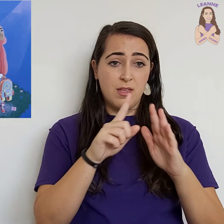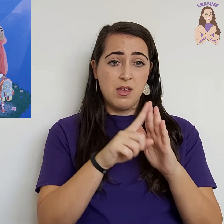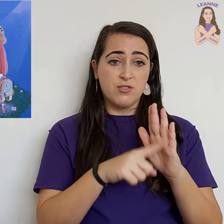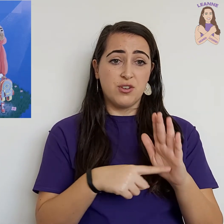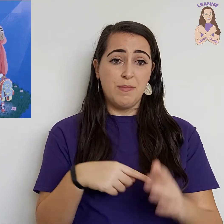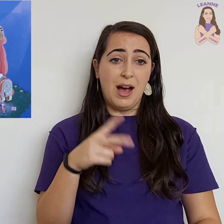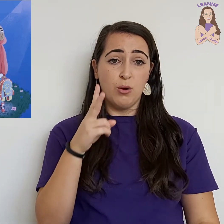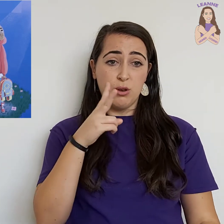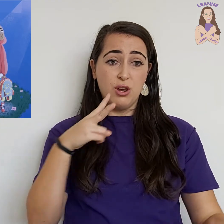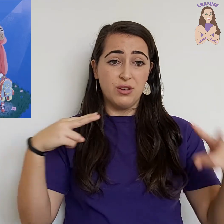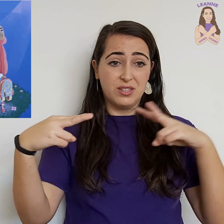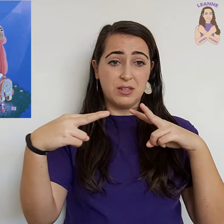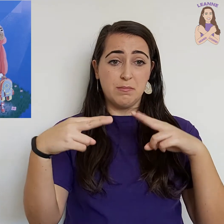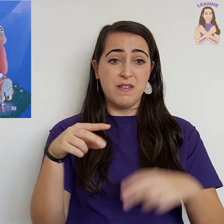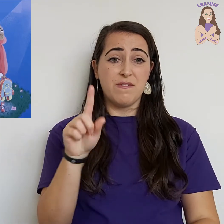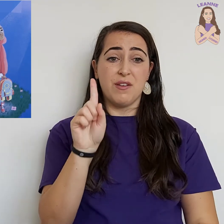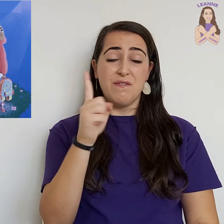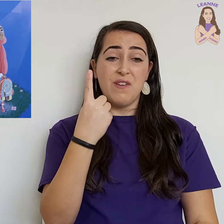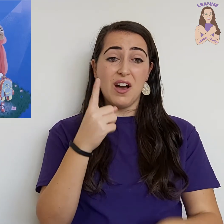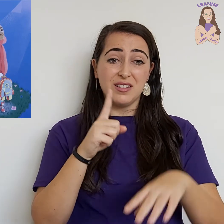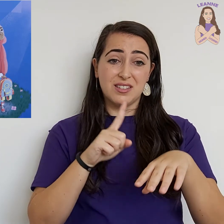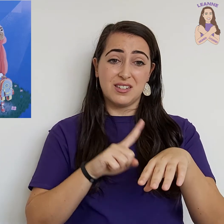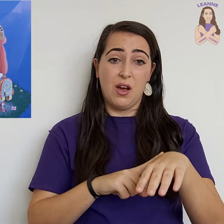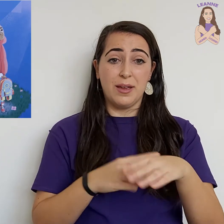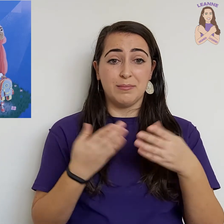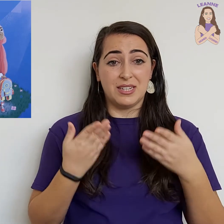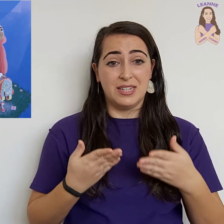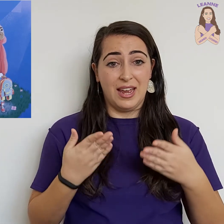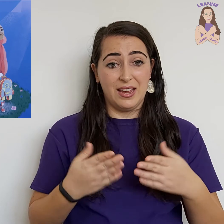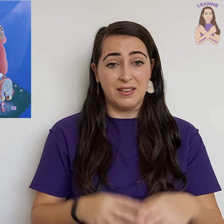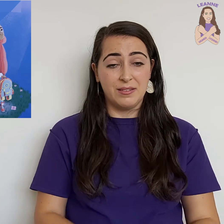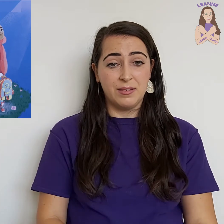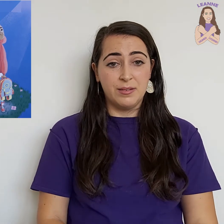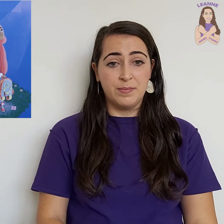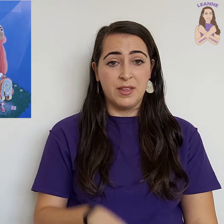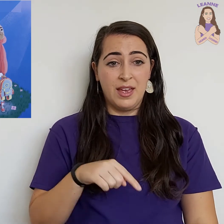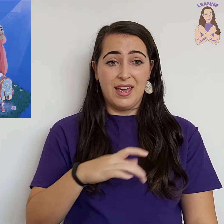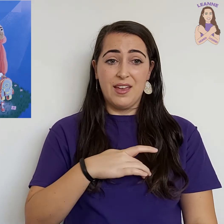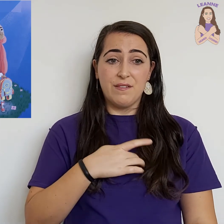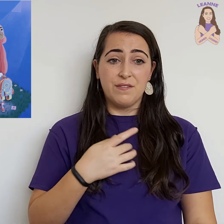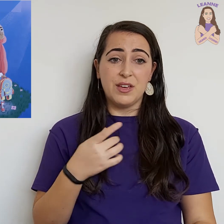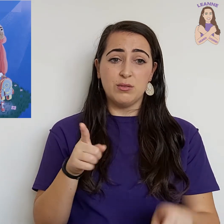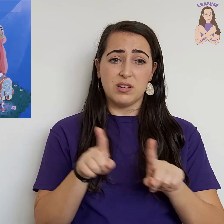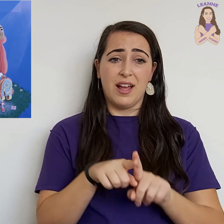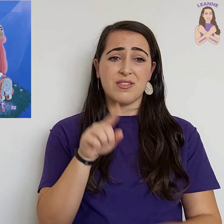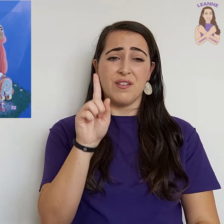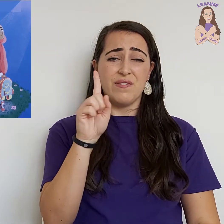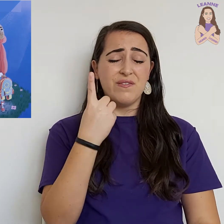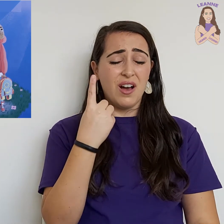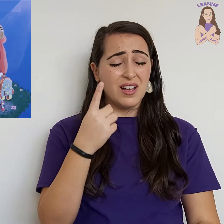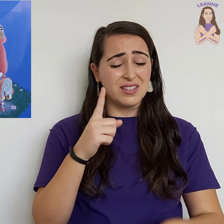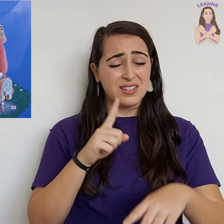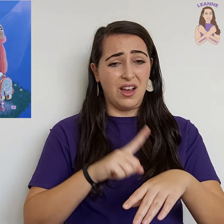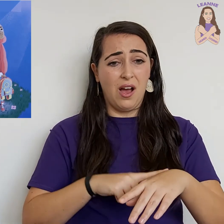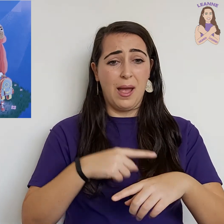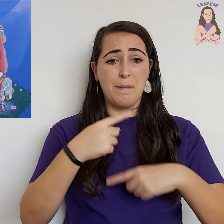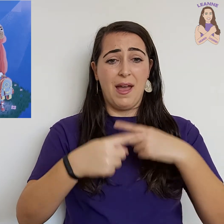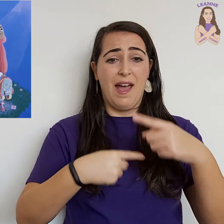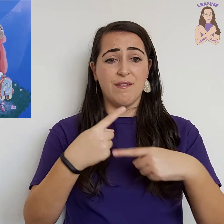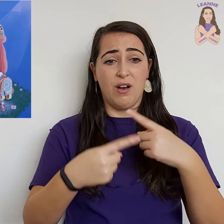Jamal looks at me for the first time today. It feels like the first time ever.